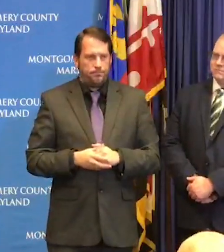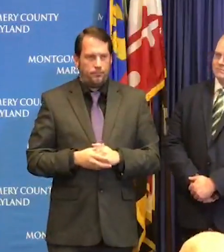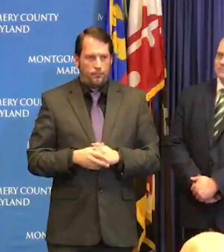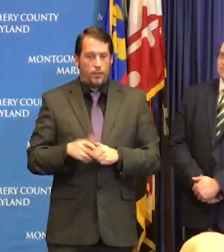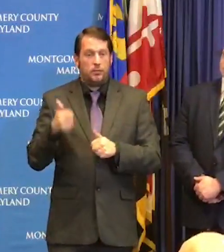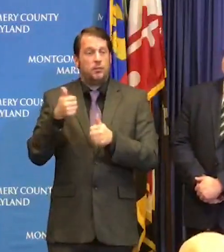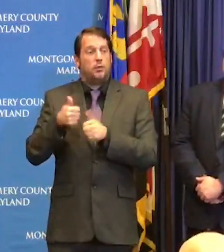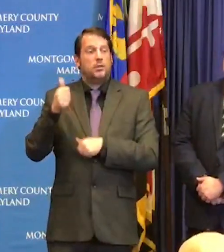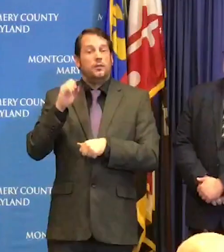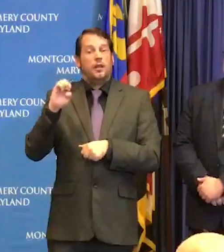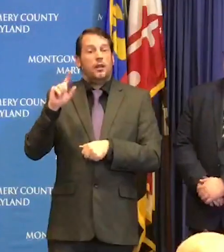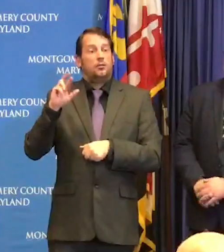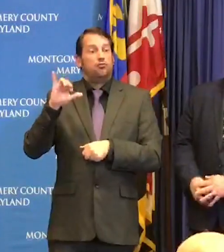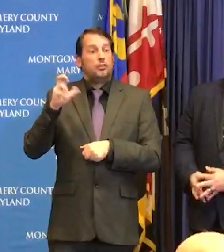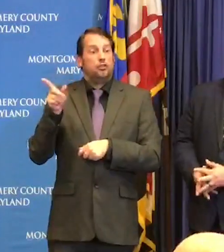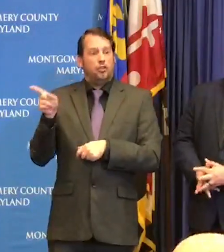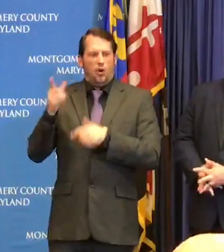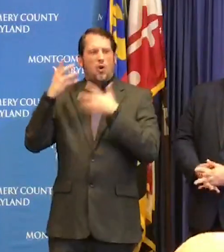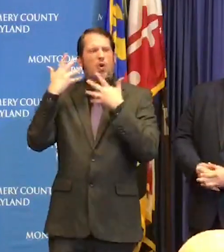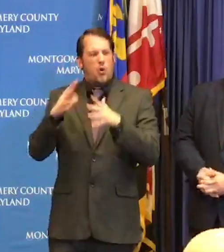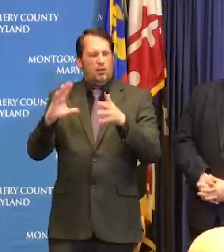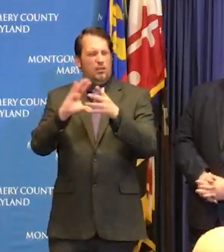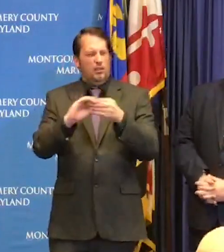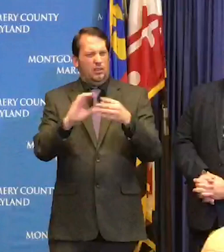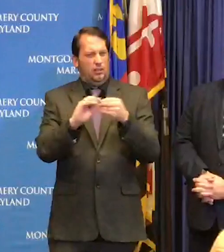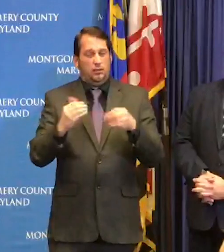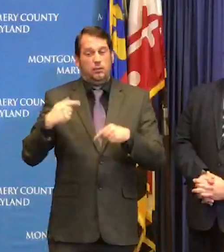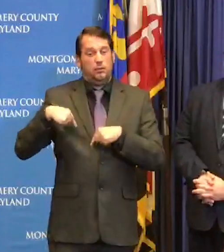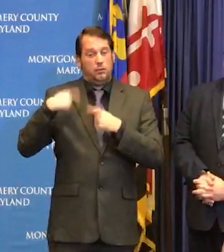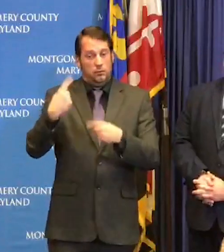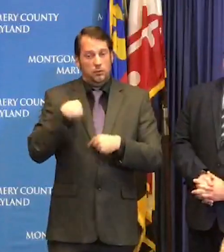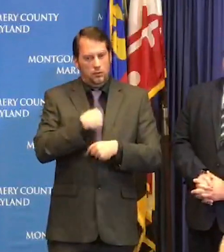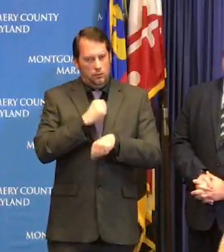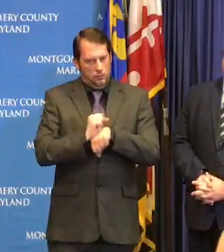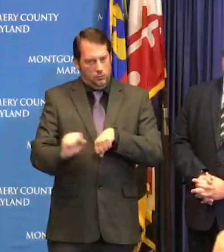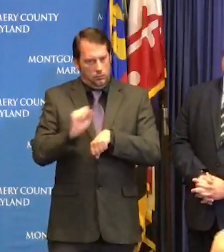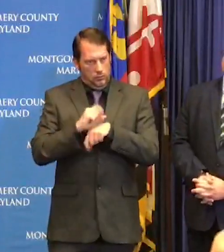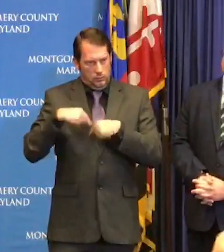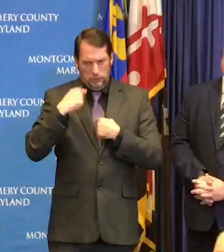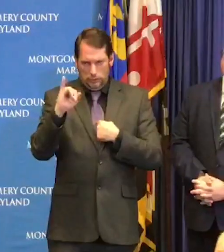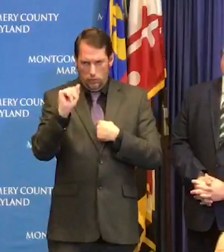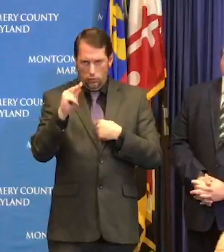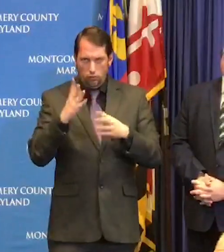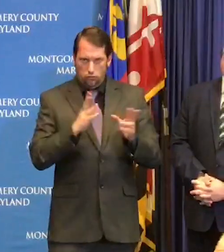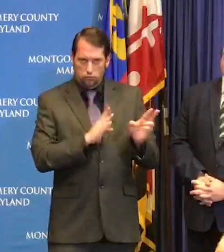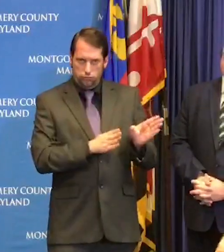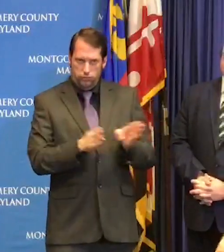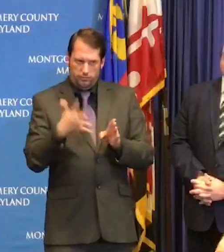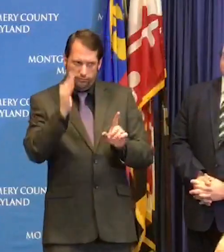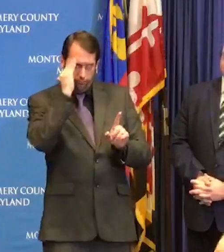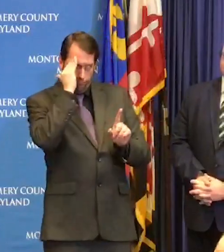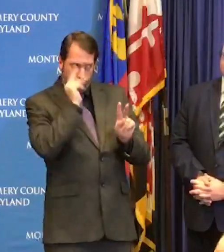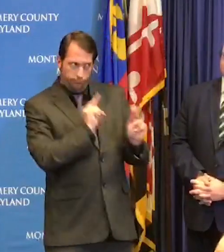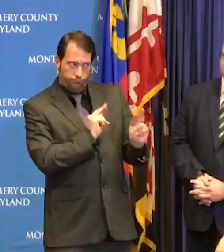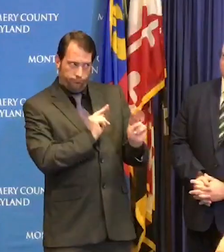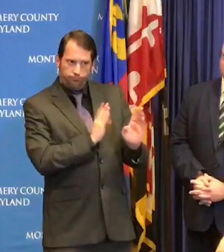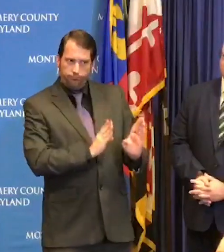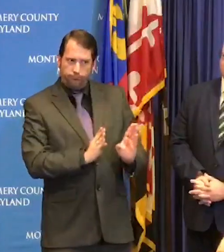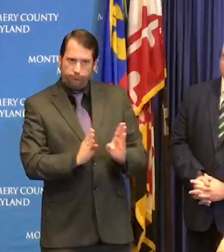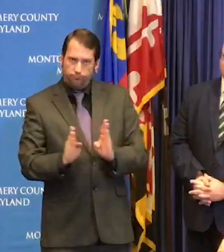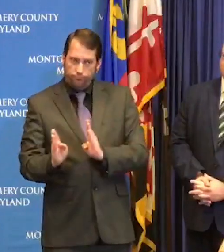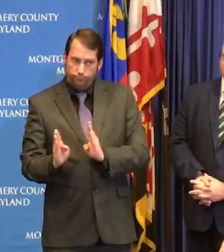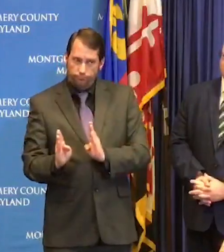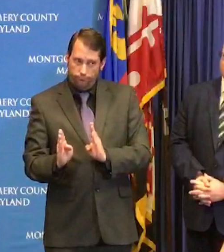and we've engaged with our hospitals hospital partners from the very beginning and that was conversations have escalated